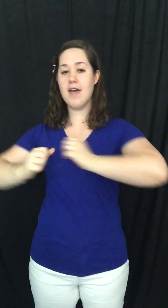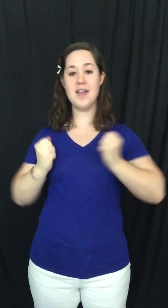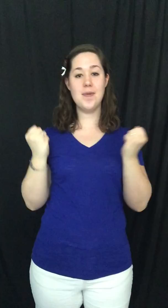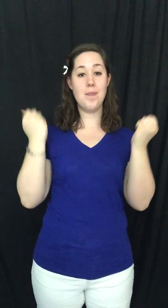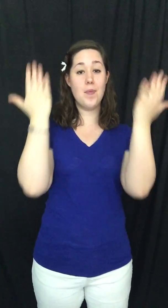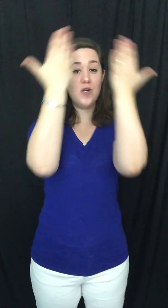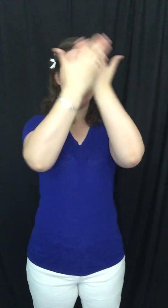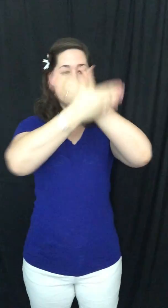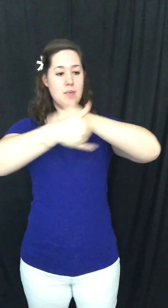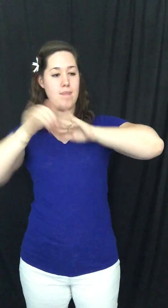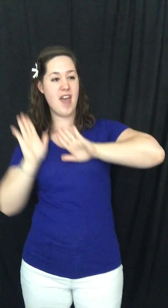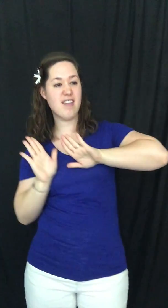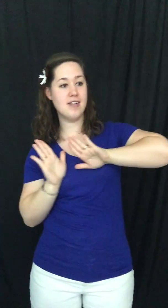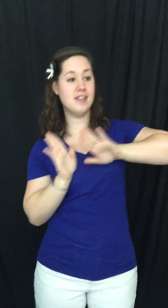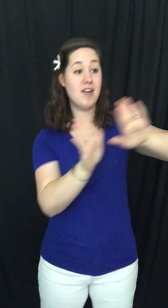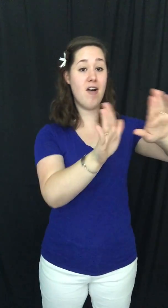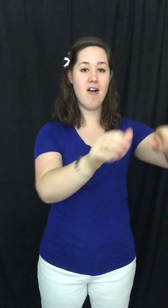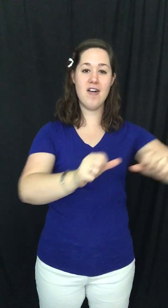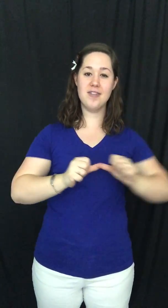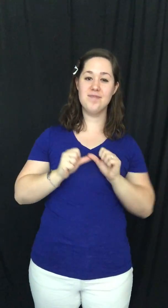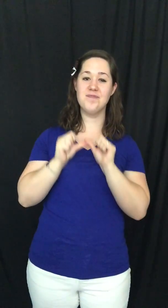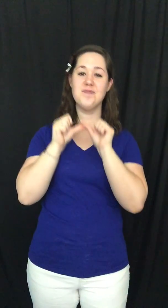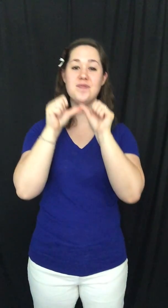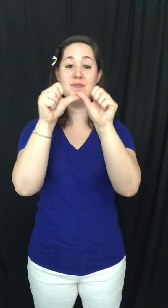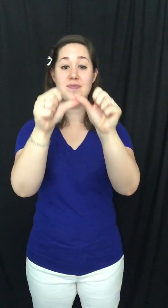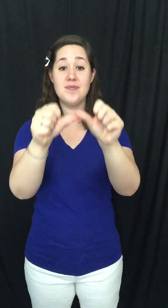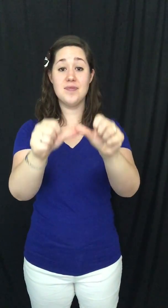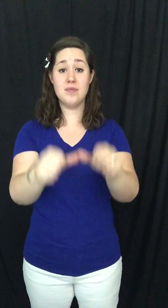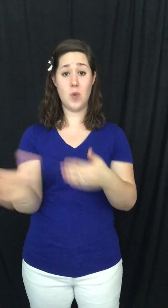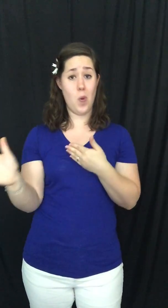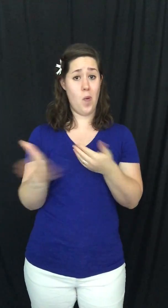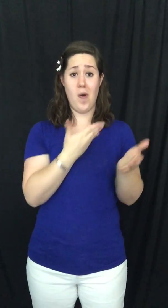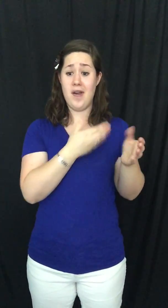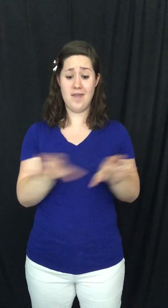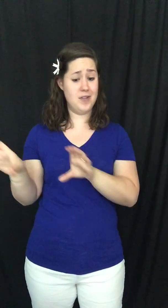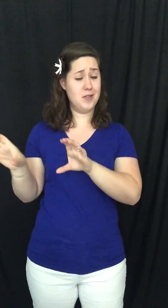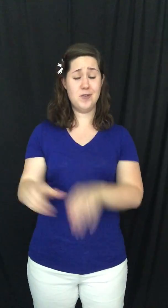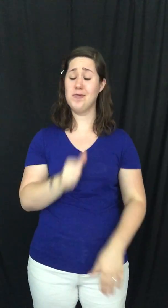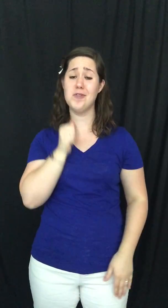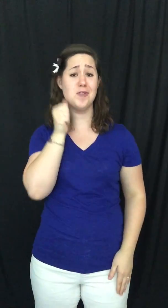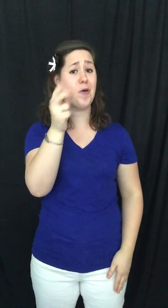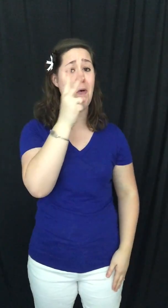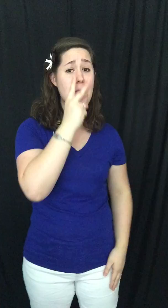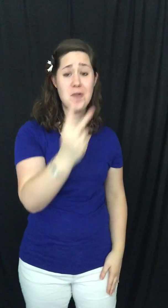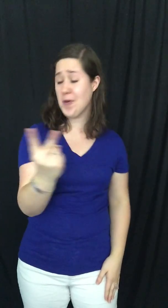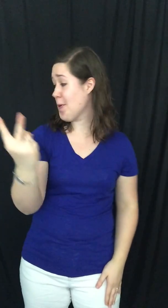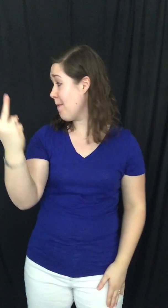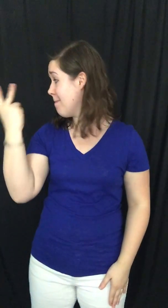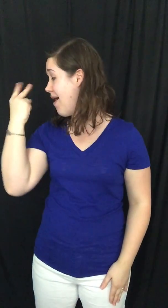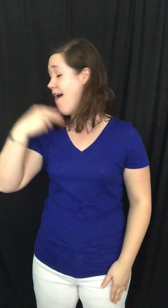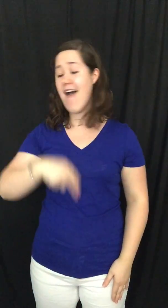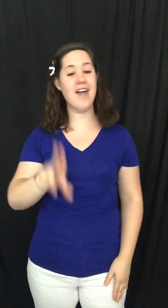keep on pushing back the dark Whatever you do, just don't look back